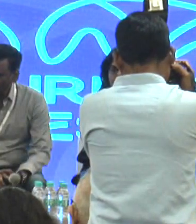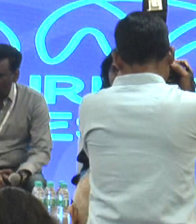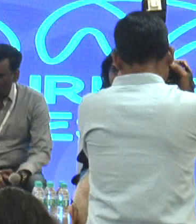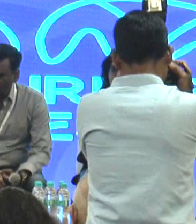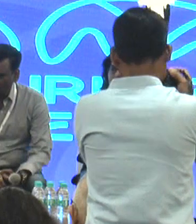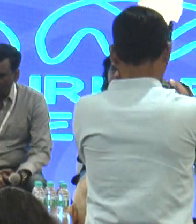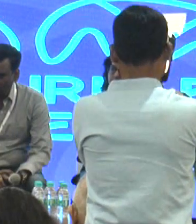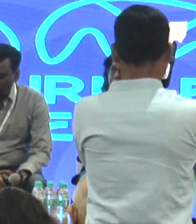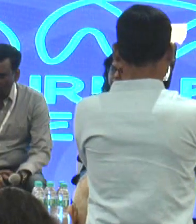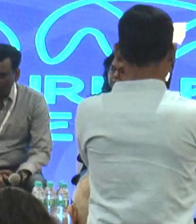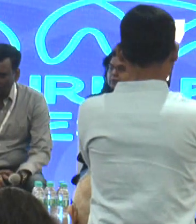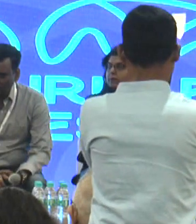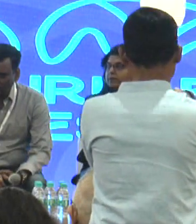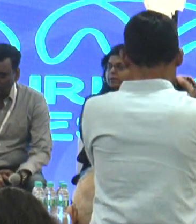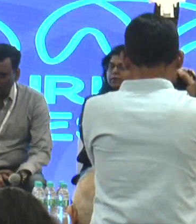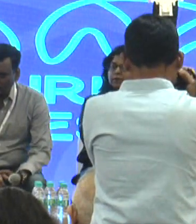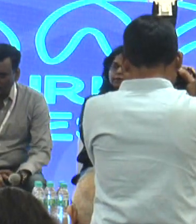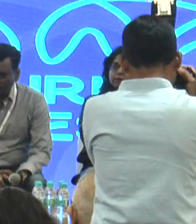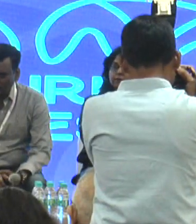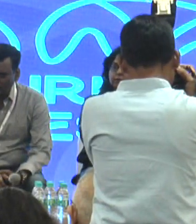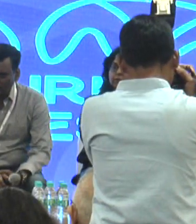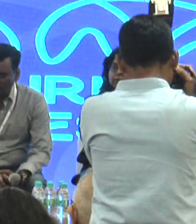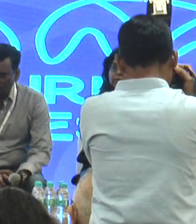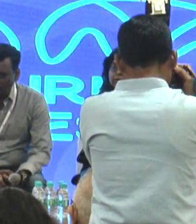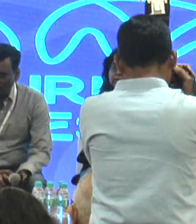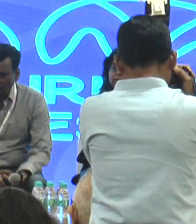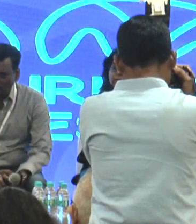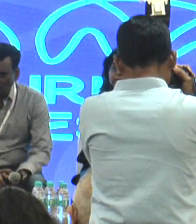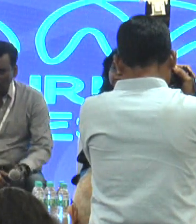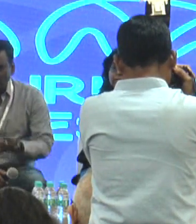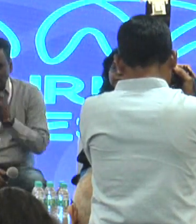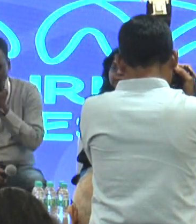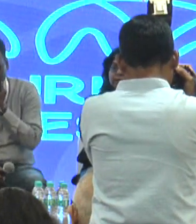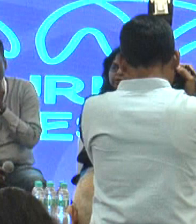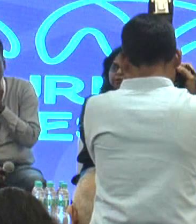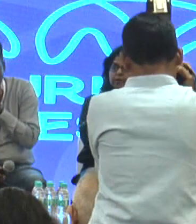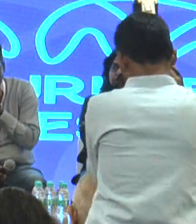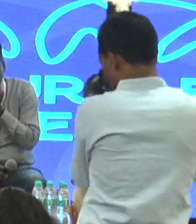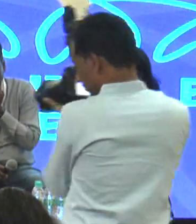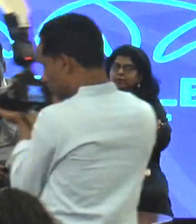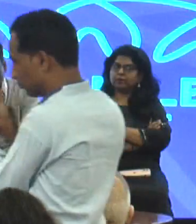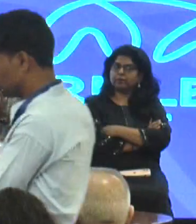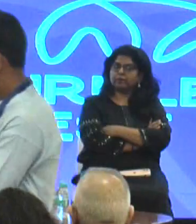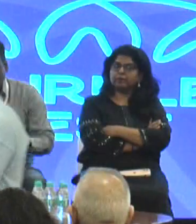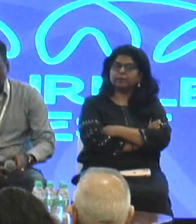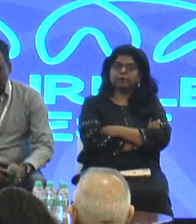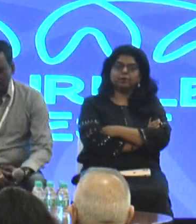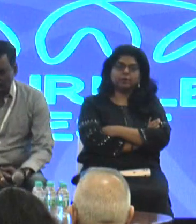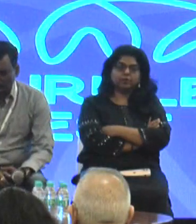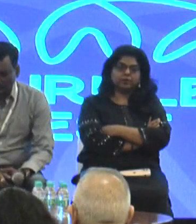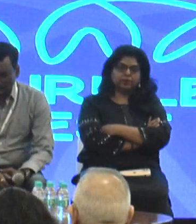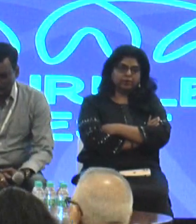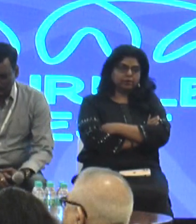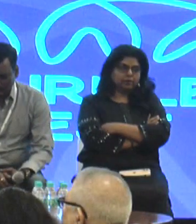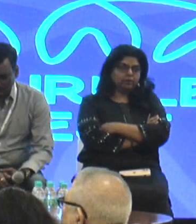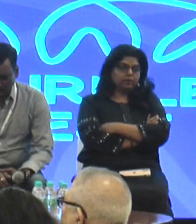understand how this journey has happened. What is the role that leadership has had to play at Amazon and